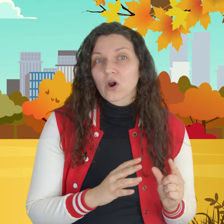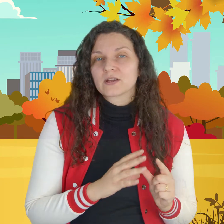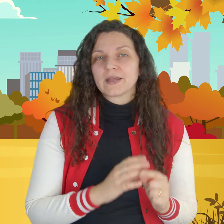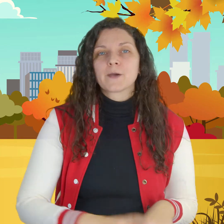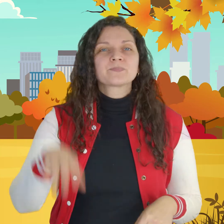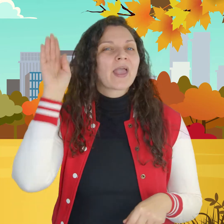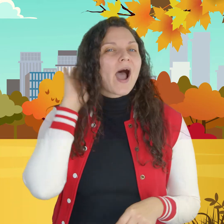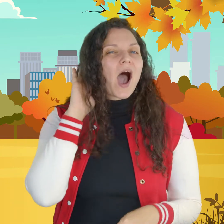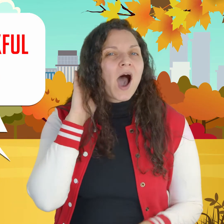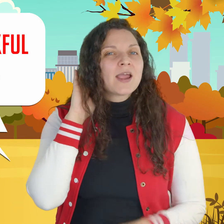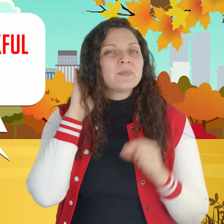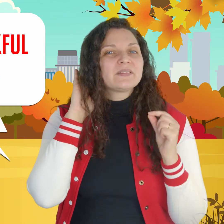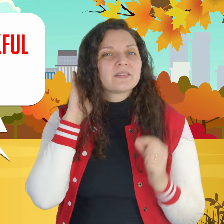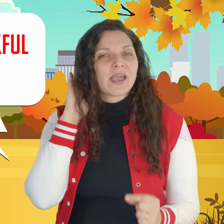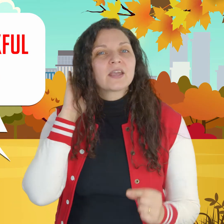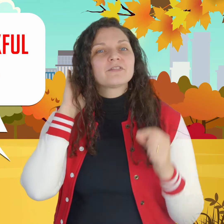yeah I'm thankful